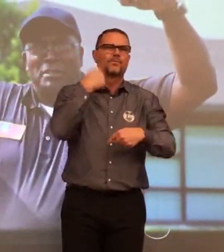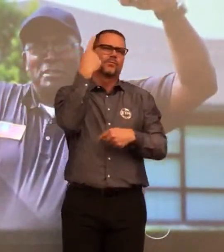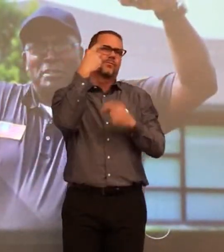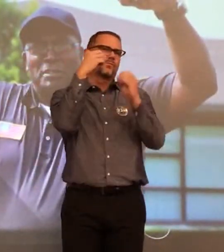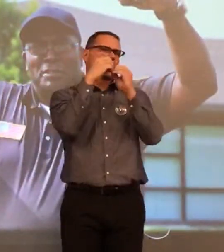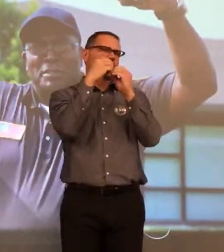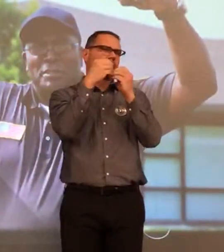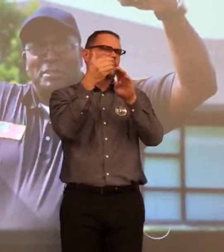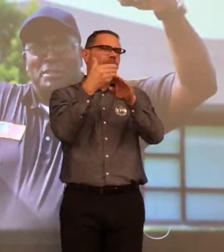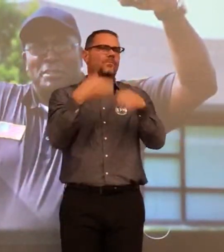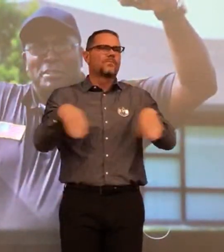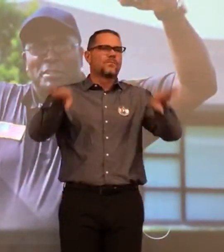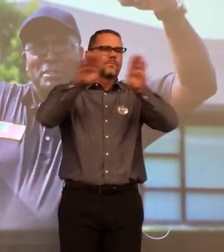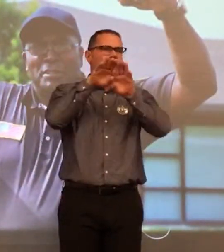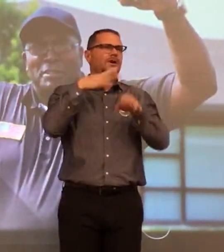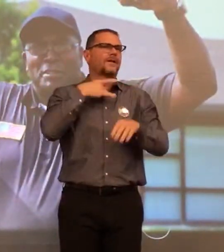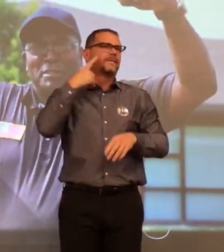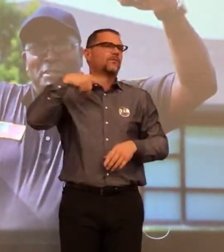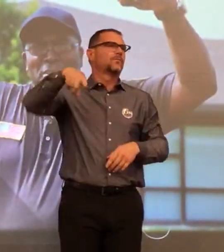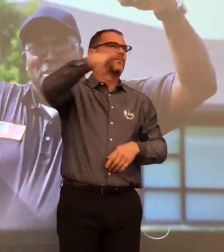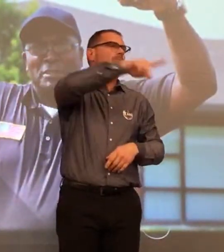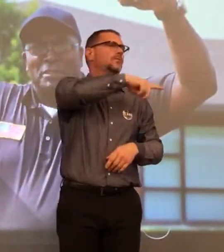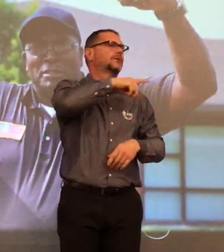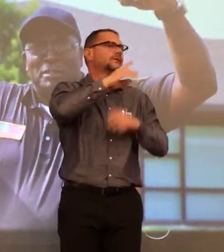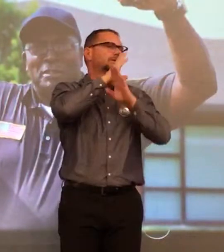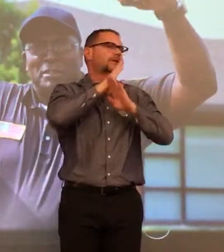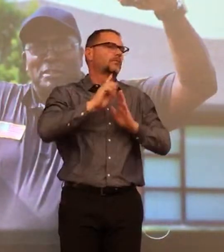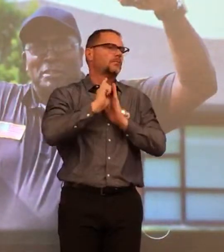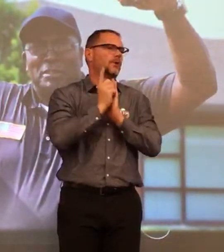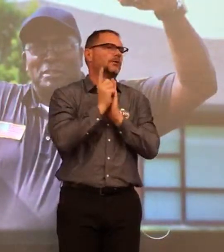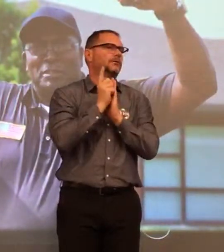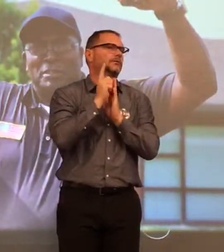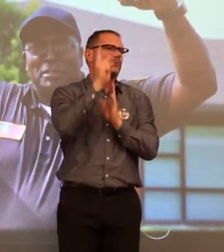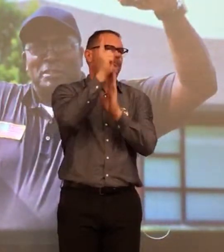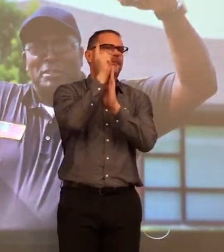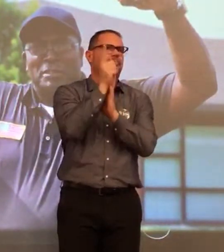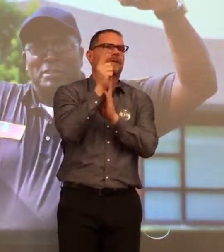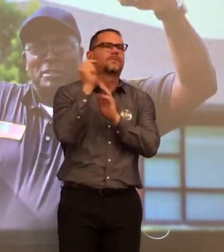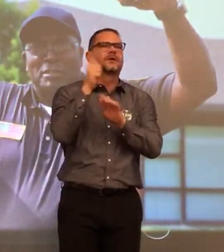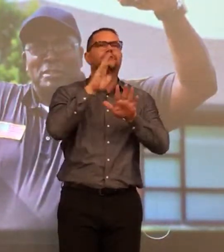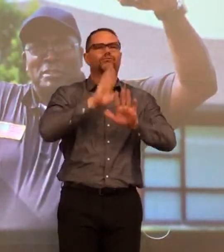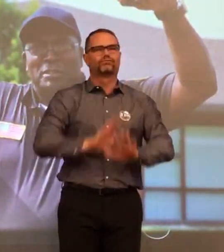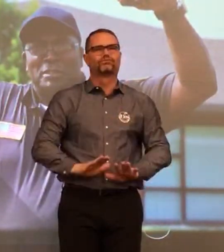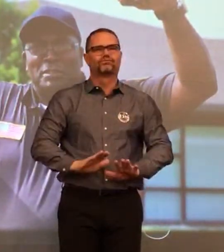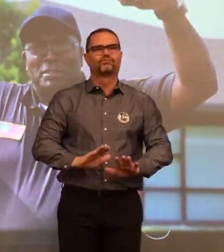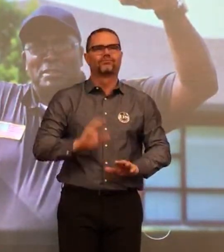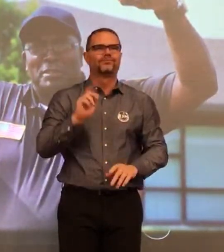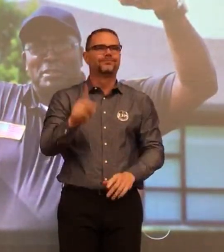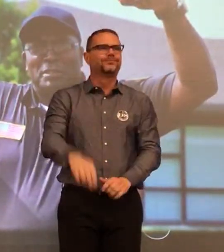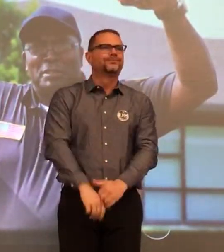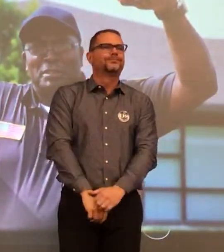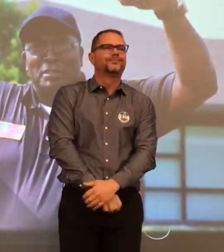thank you everyone for your time today and if we could just take a moment of silence